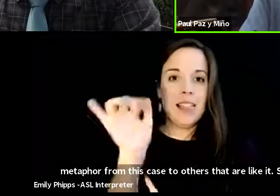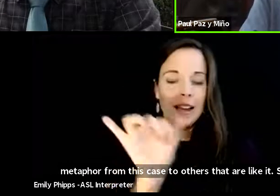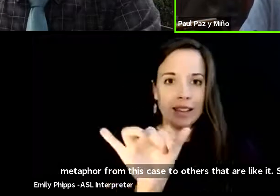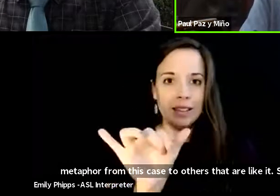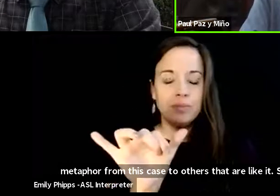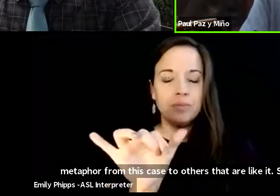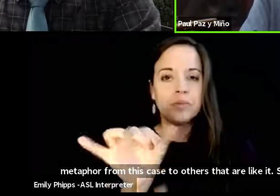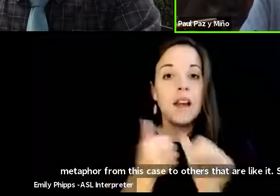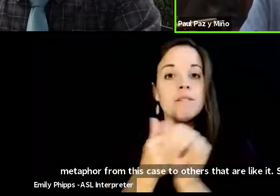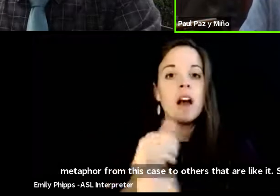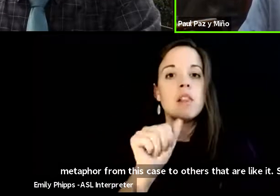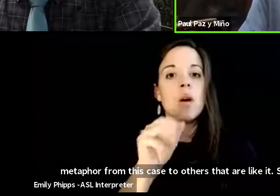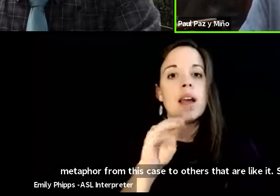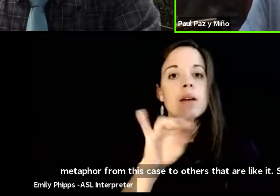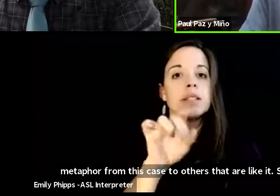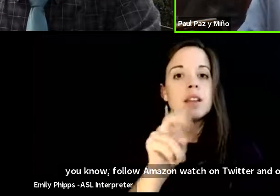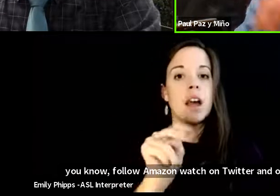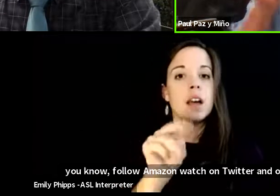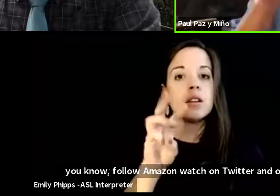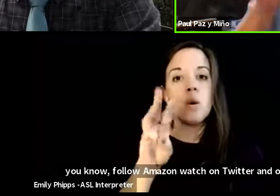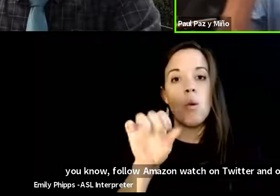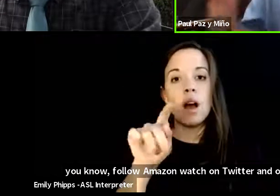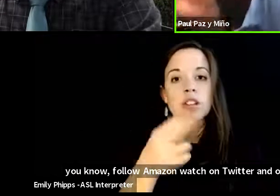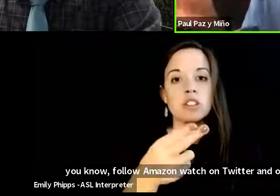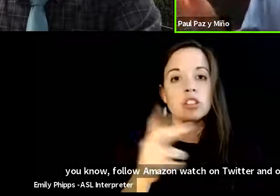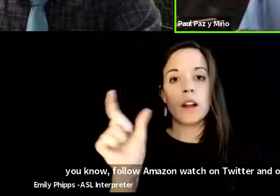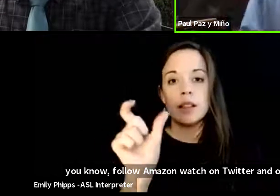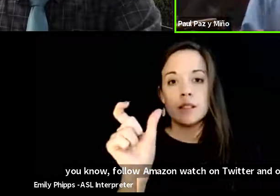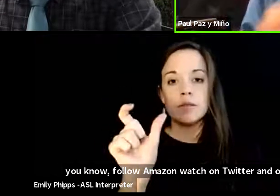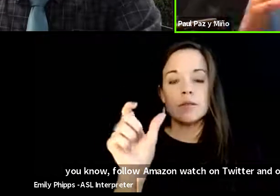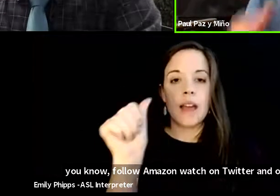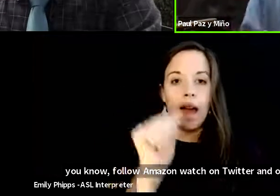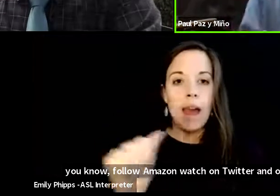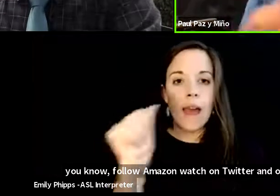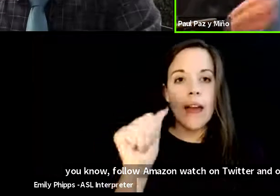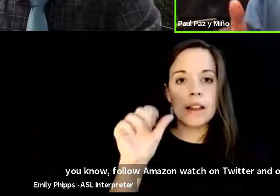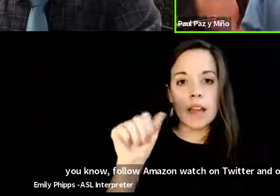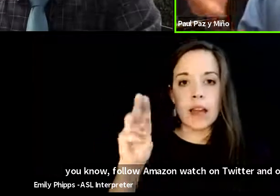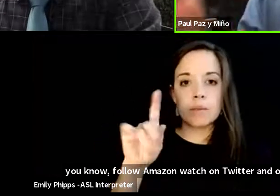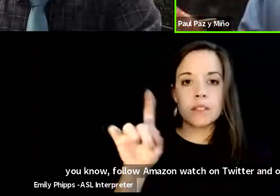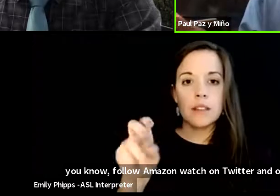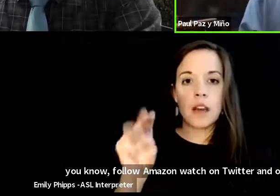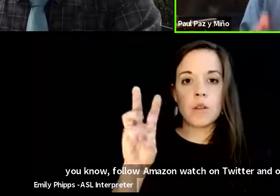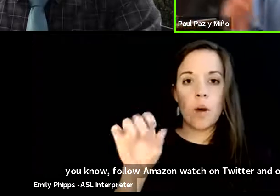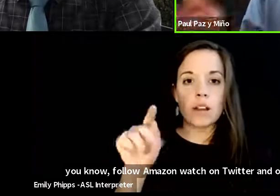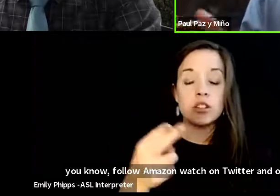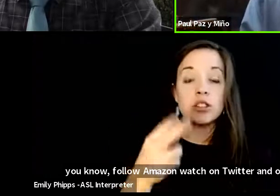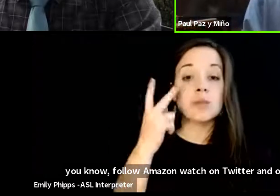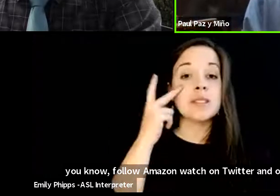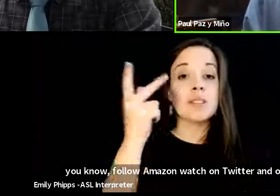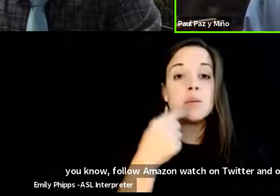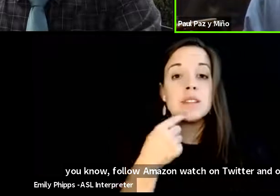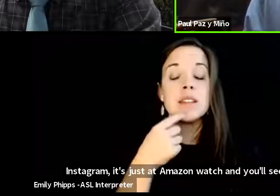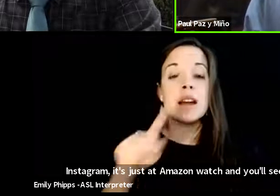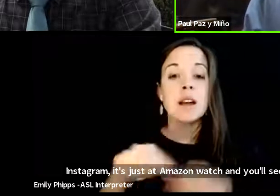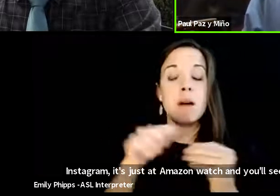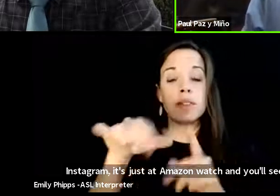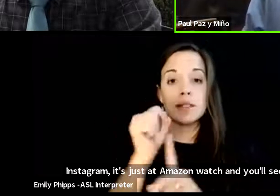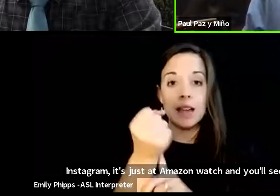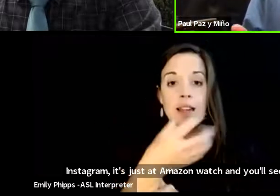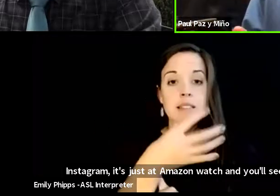follow amazon watch on twitter and on instagram it's just at amazon watch and you'll see what we're saying about this case in the fossil fuel industry